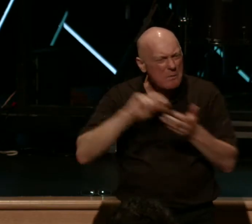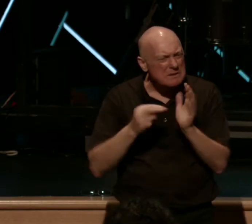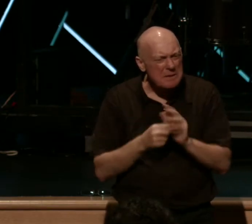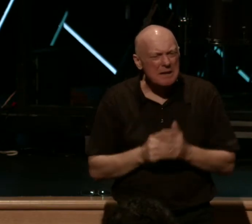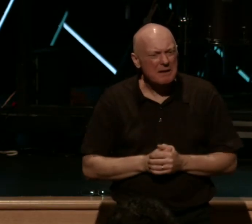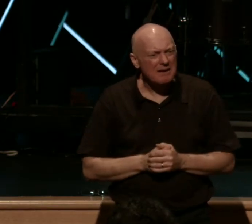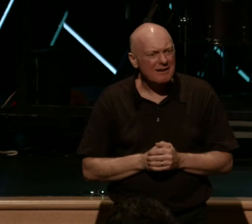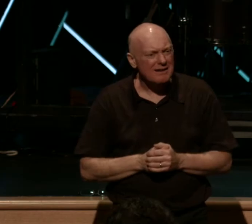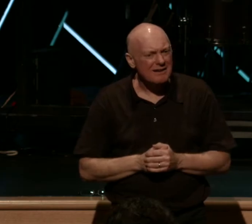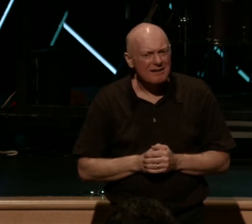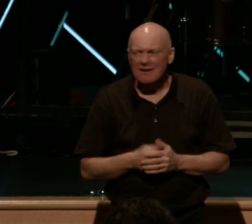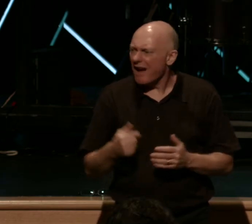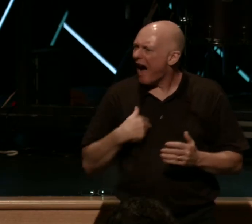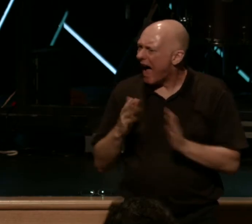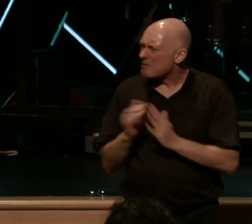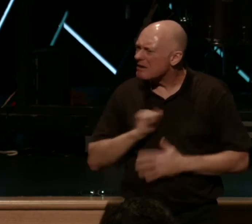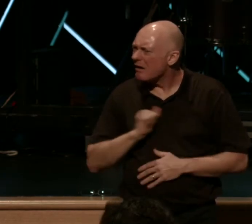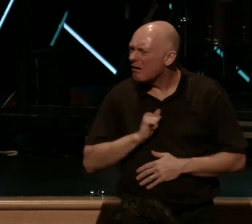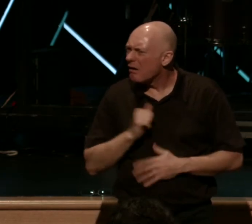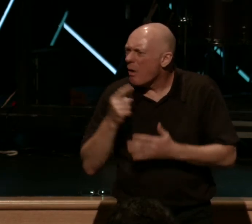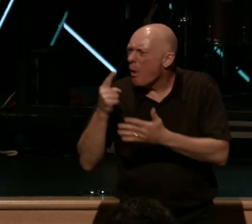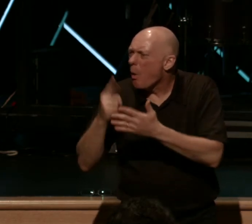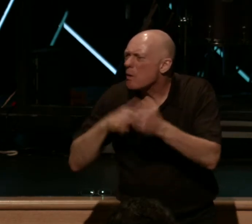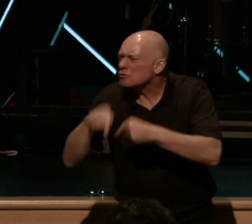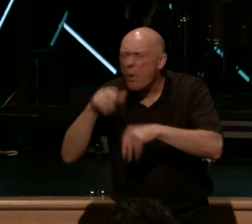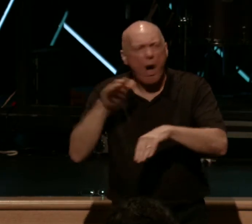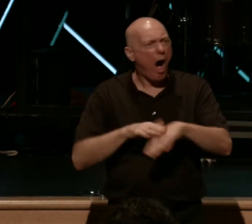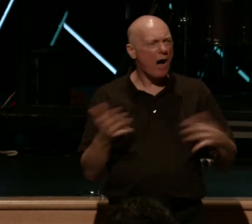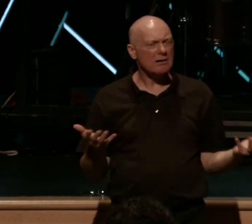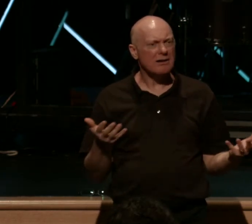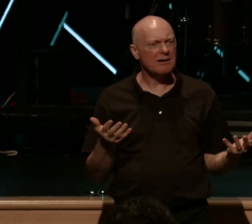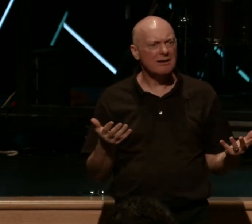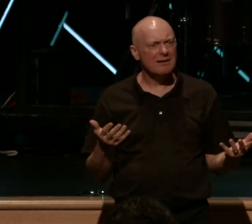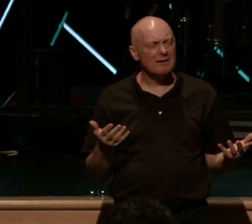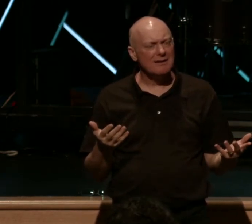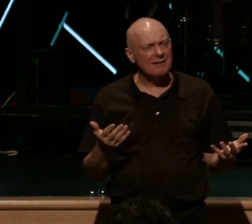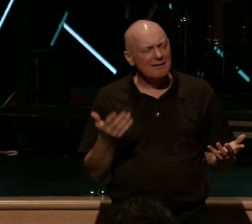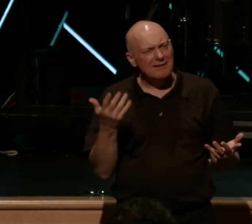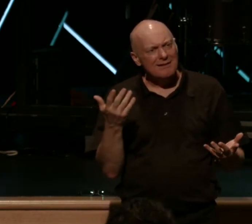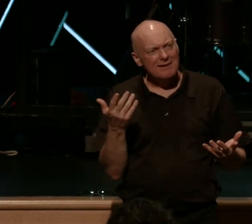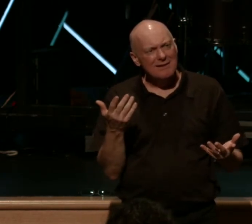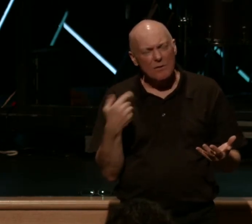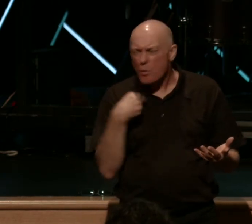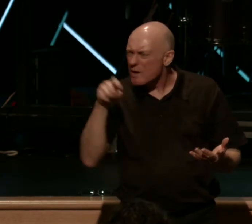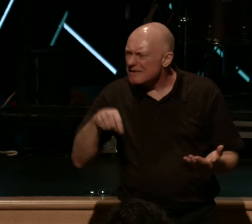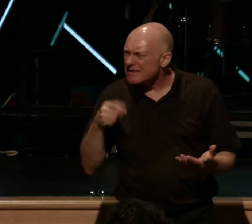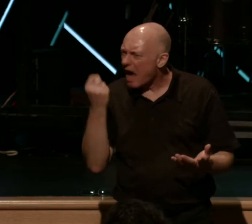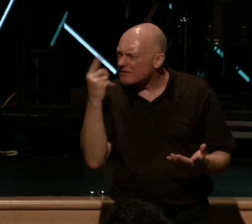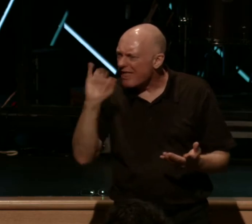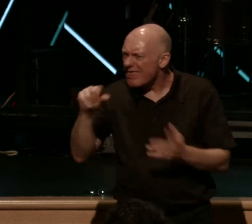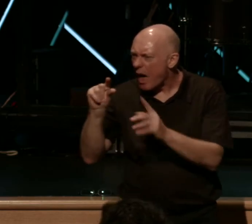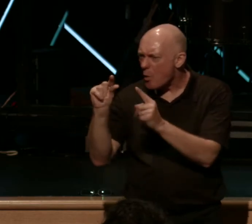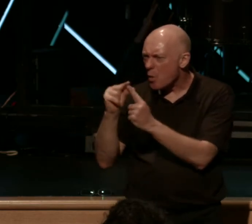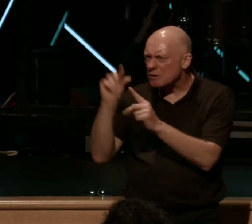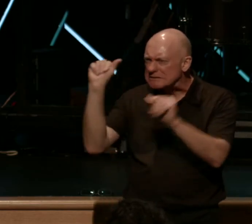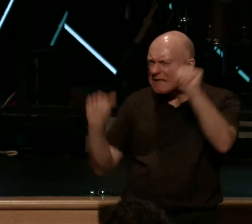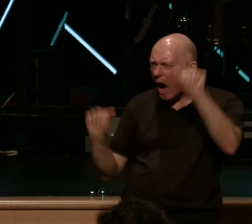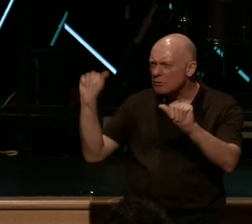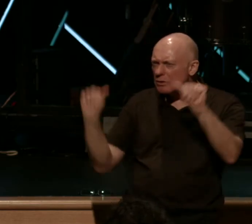I've asked myself the question, what is going on here? And it's key for us to kind of unpack that word doubted. That word doubted, according